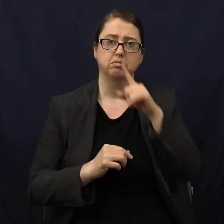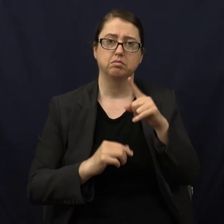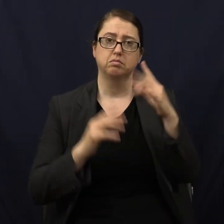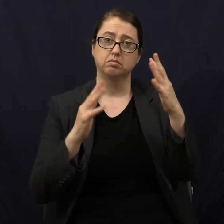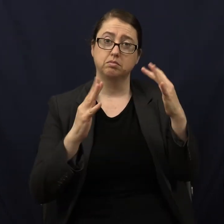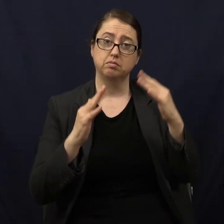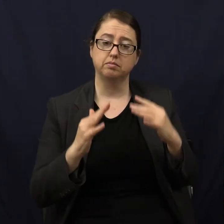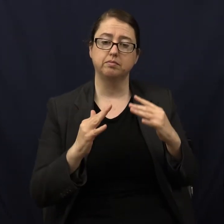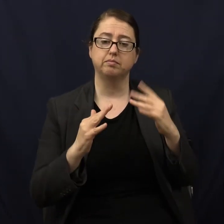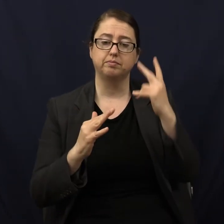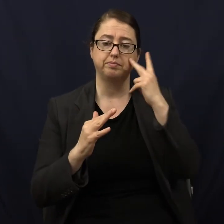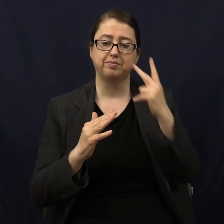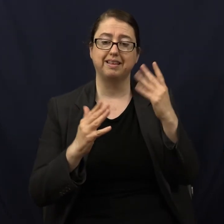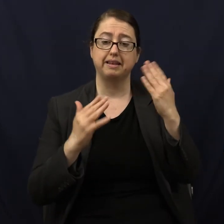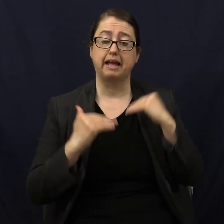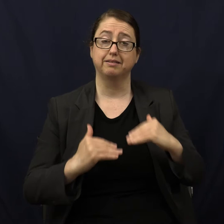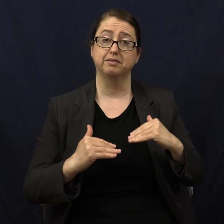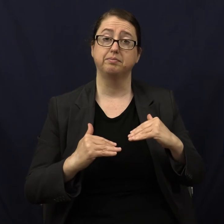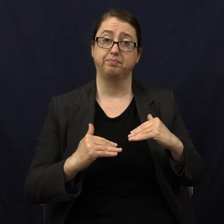this little organ here. What's this guy?